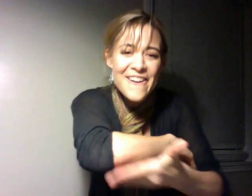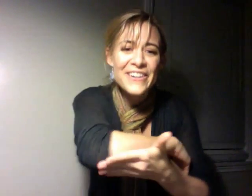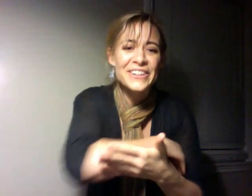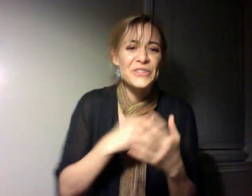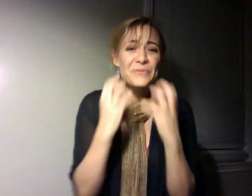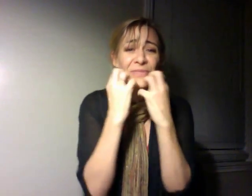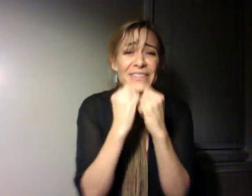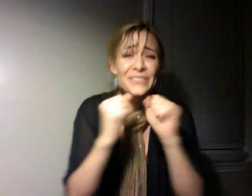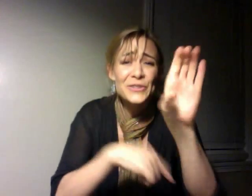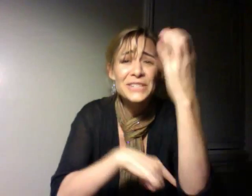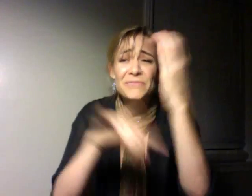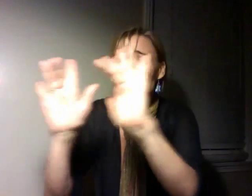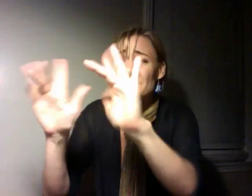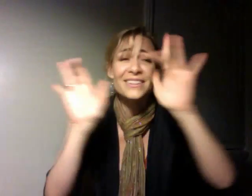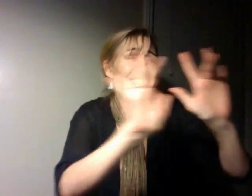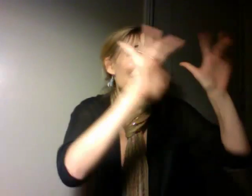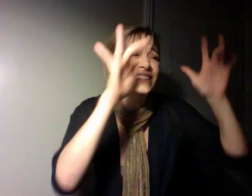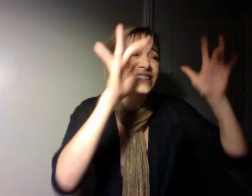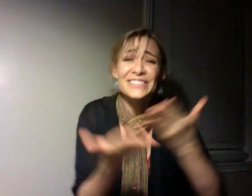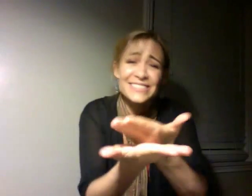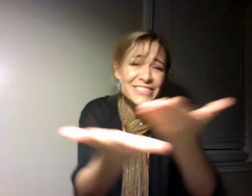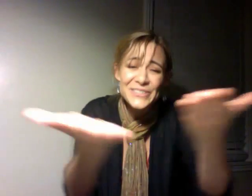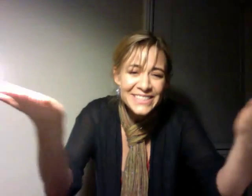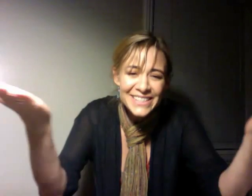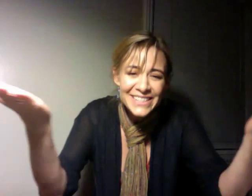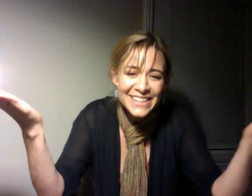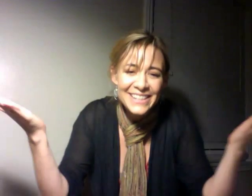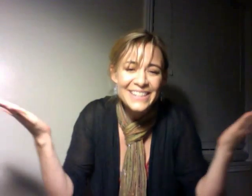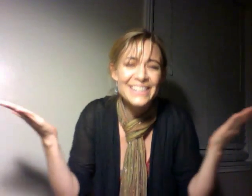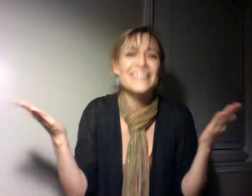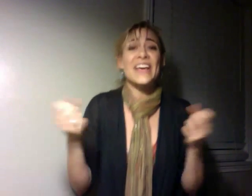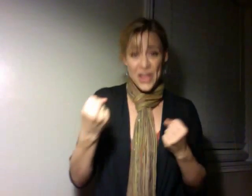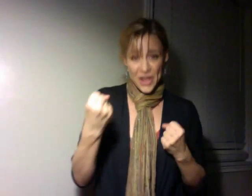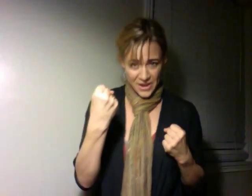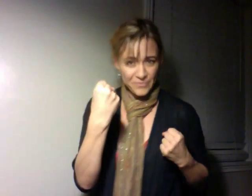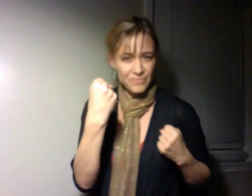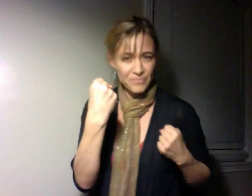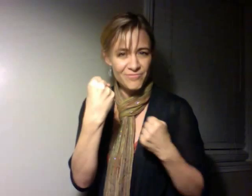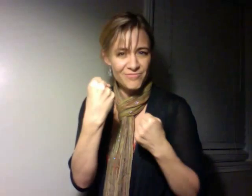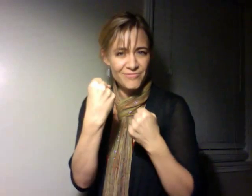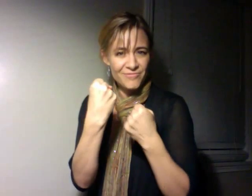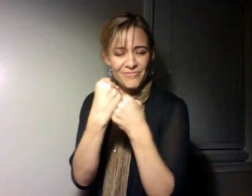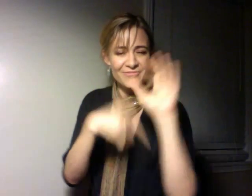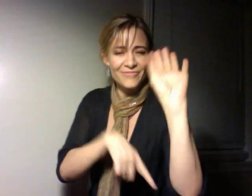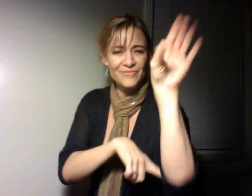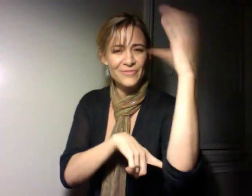Believing in Christmas makes it magic, can't you see? I do believe in Christmas,